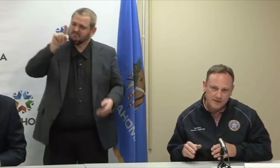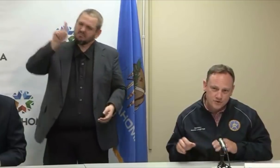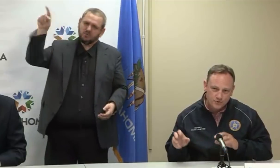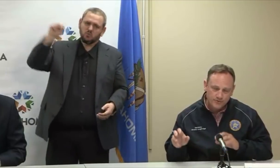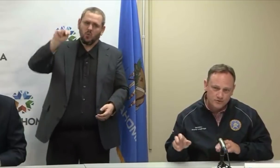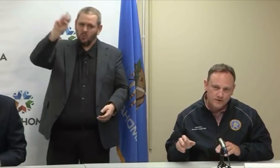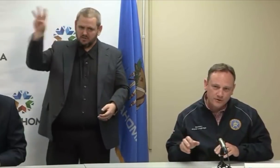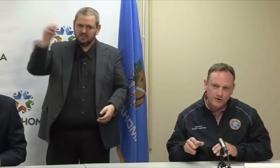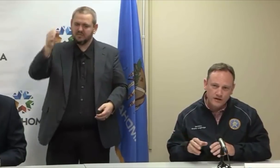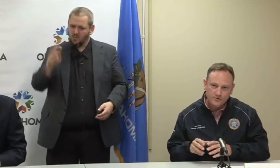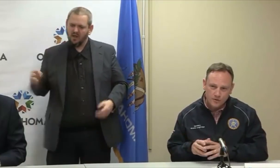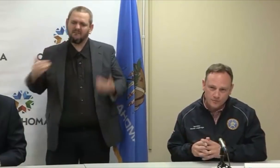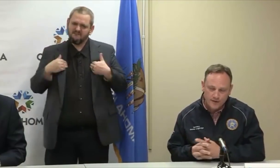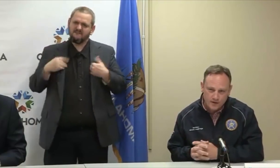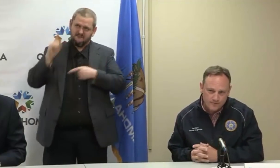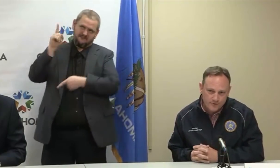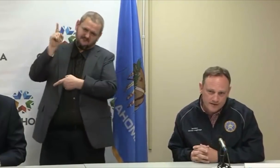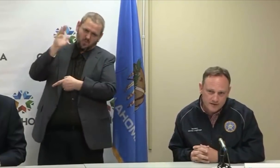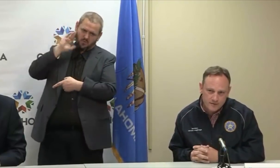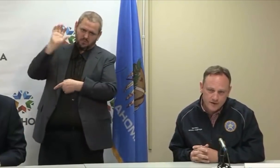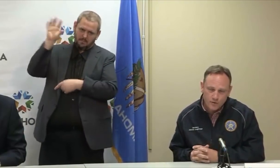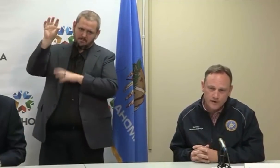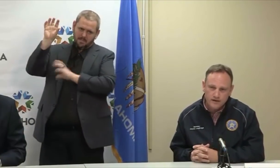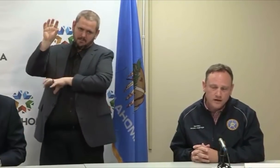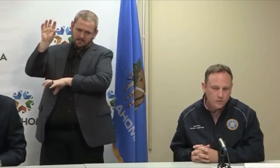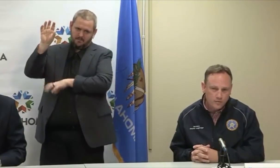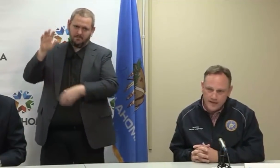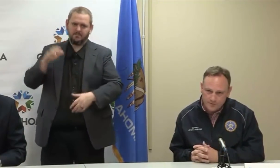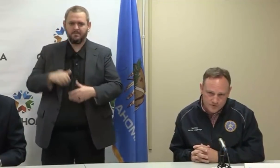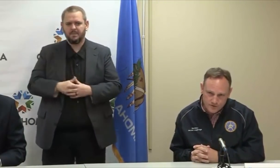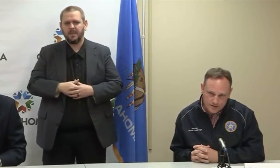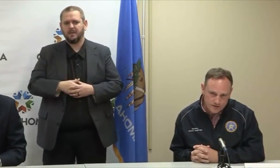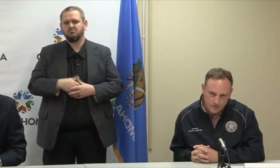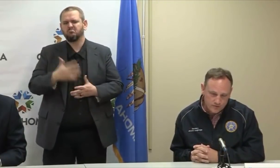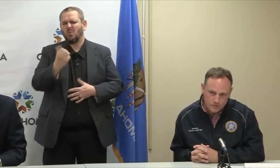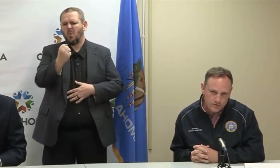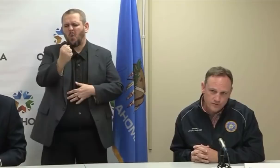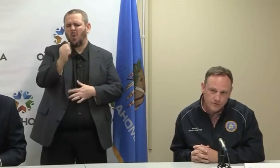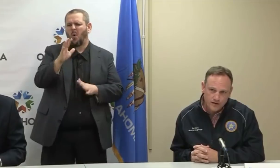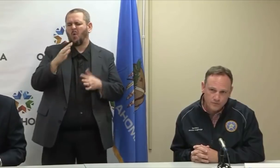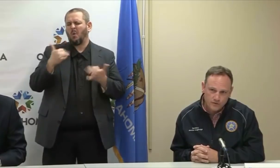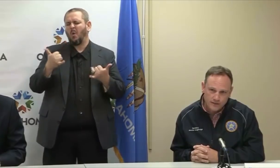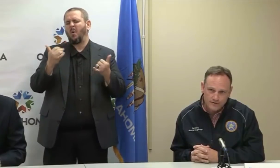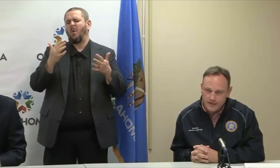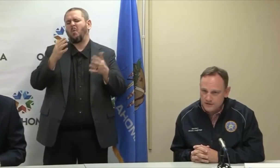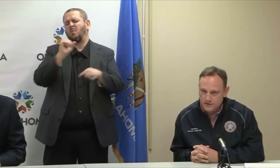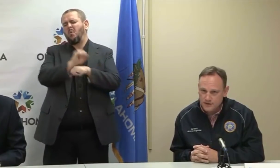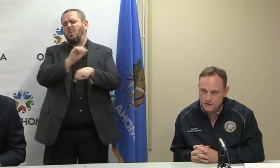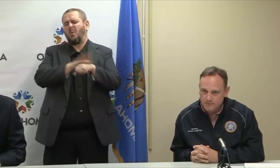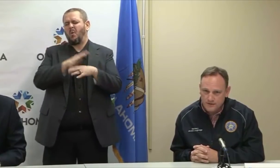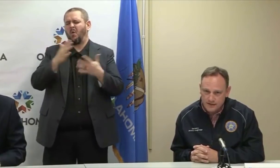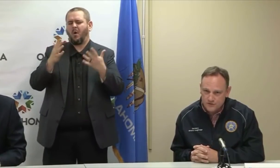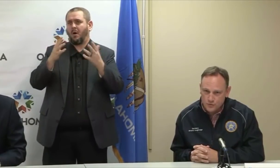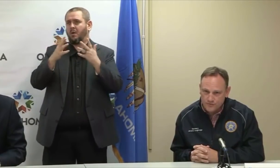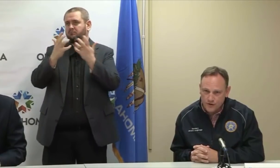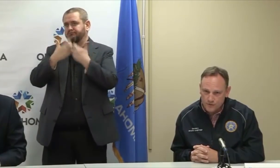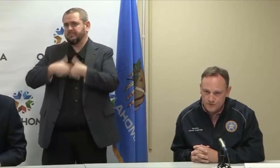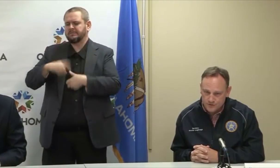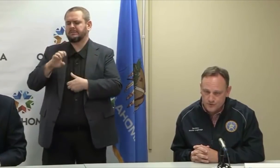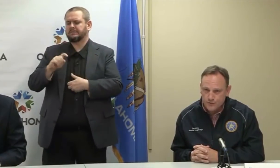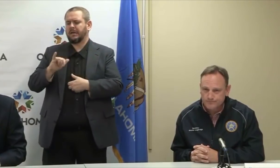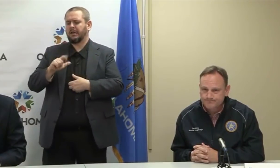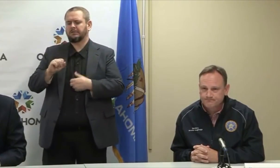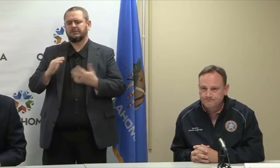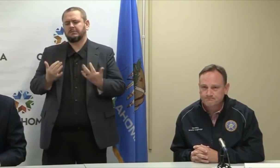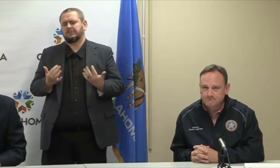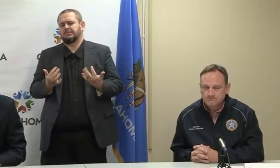bit of time to make sure folks on the ground are prepared for that to come their way, we'll be happy to share details with you, really, in the next 24 hours,